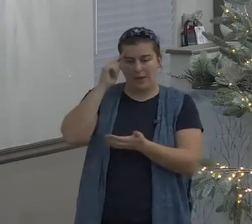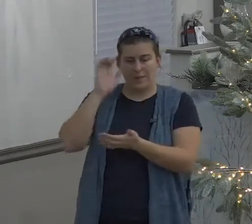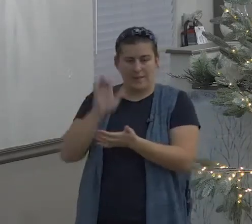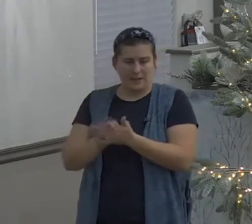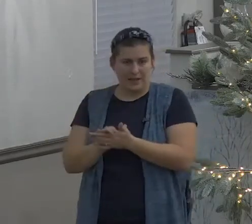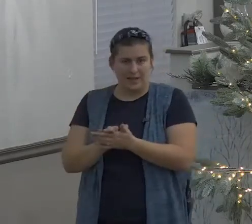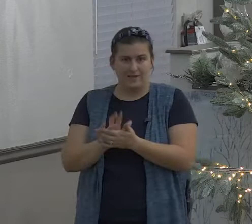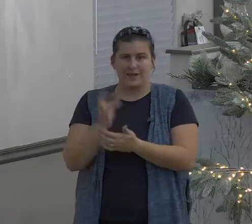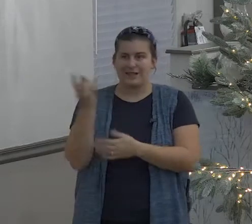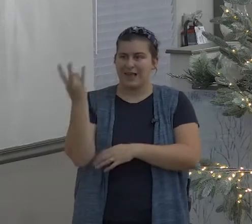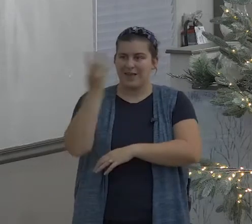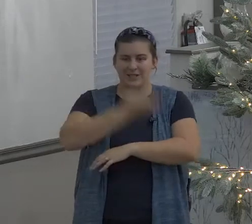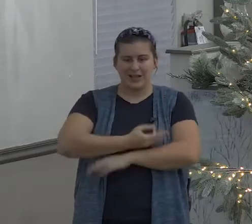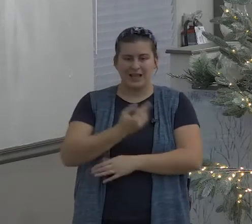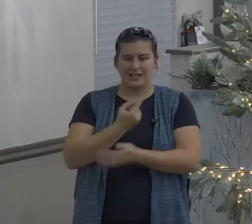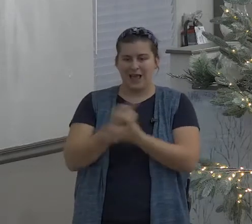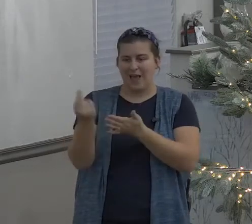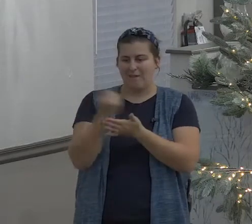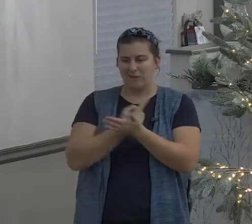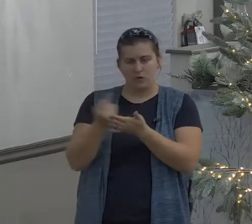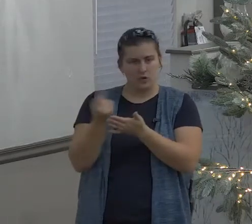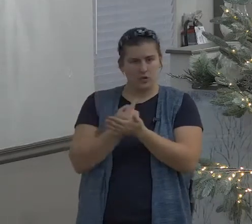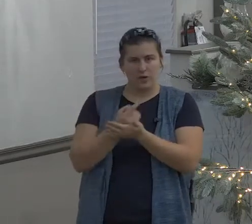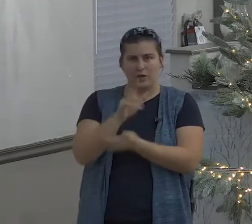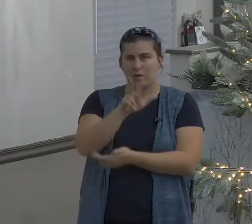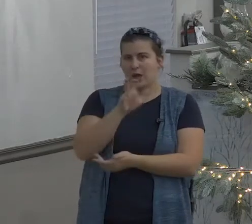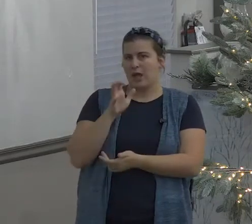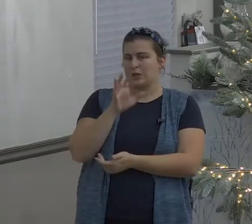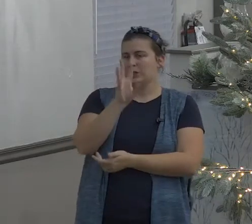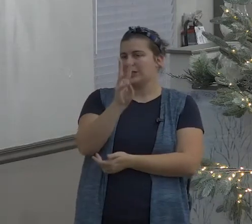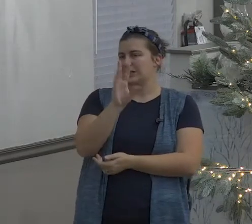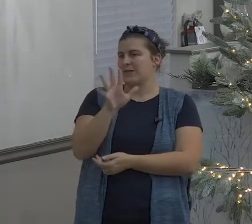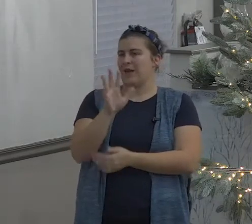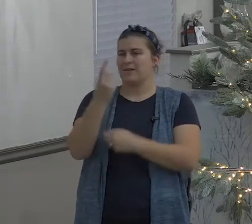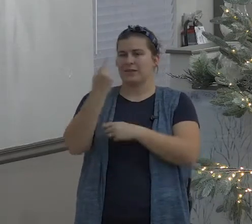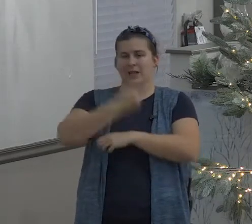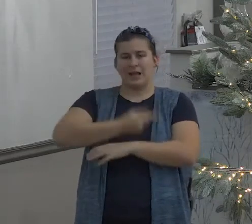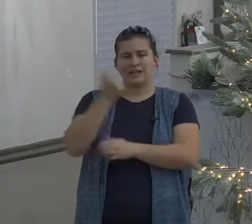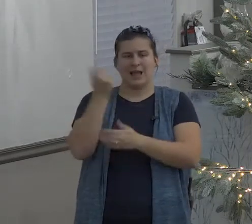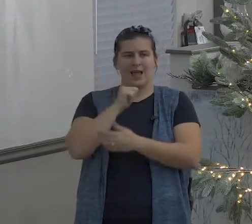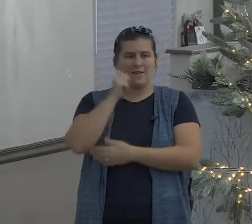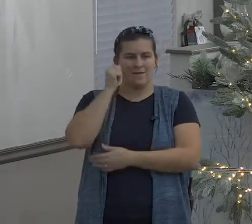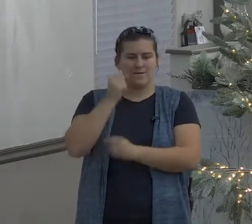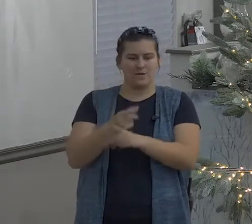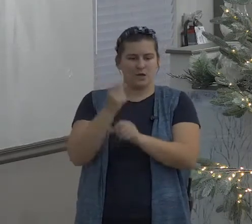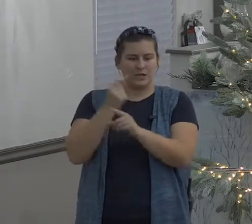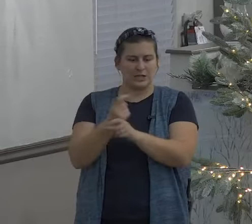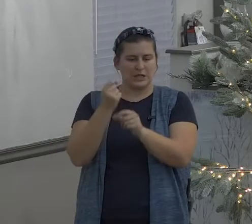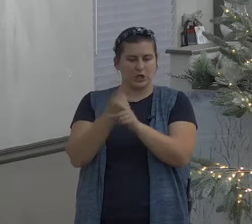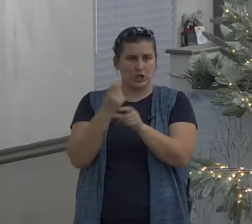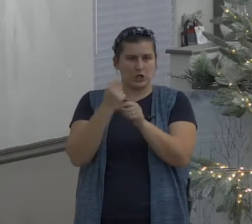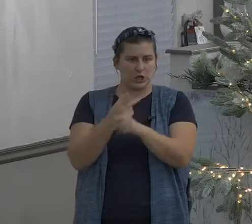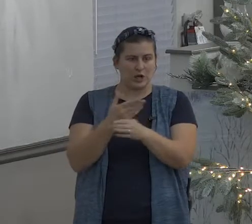but I will tell you that honestly if we don't live what we believe